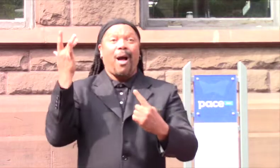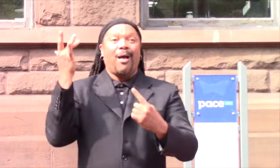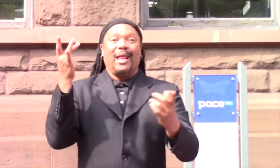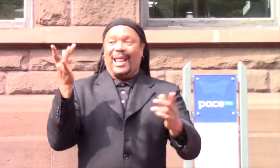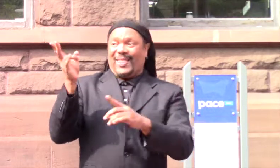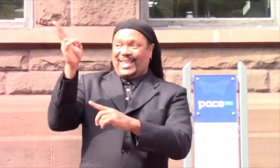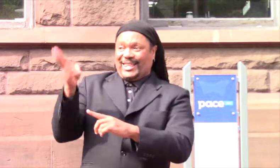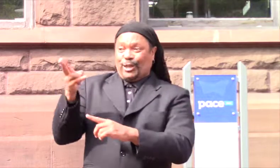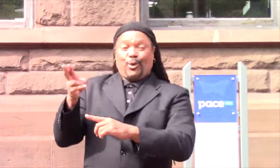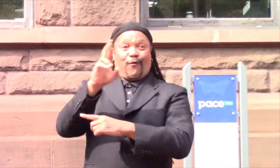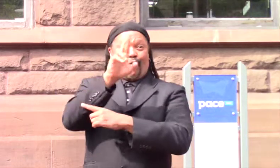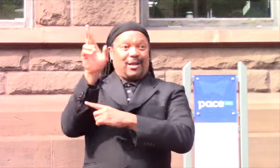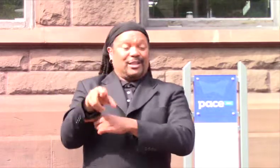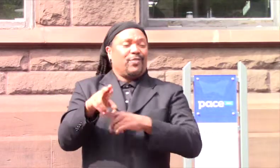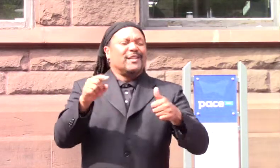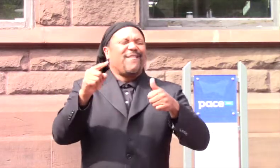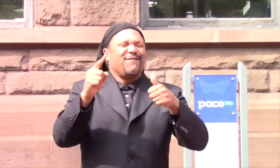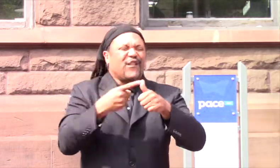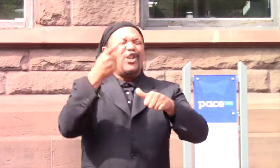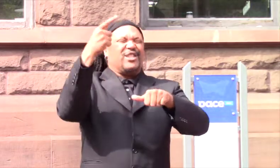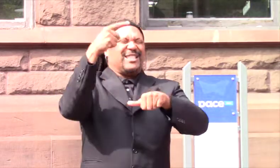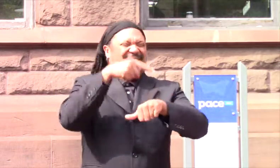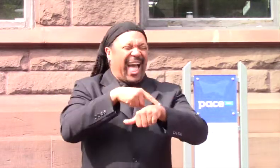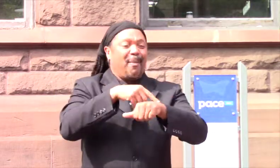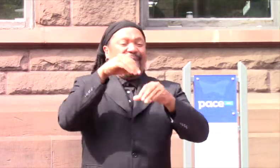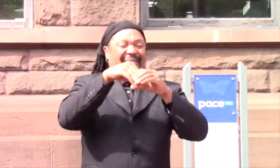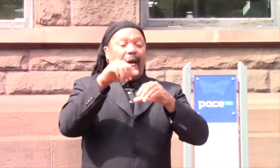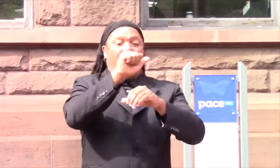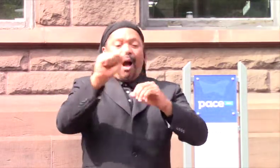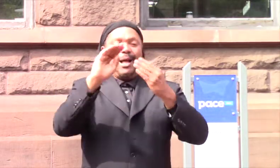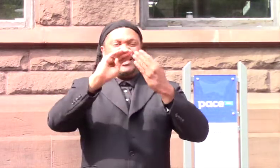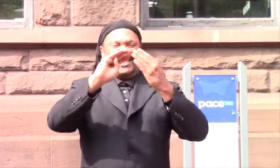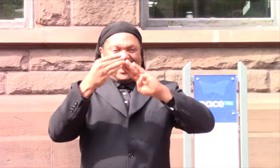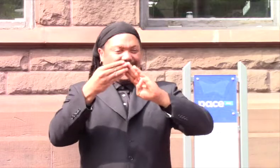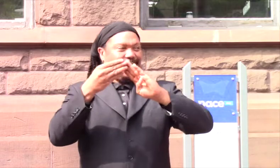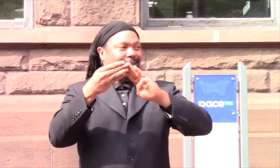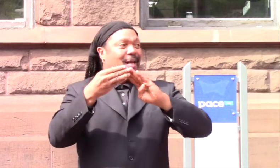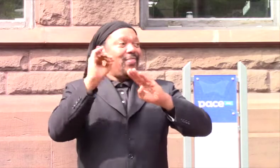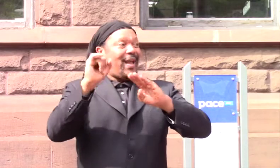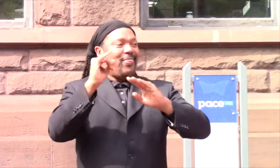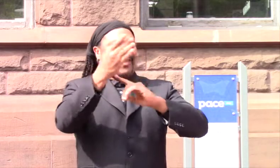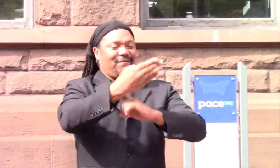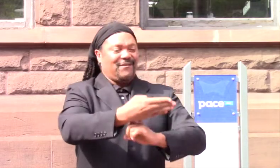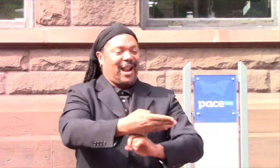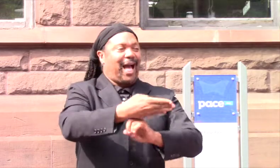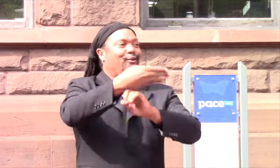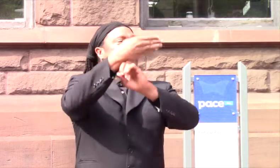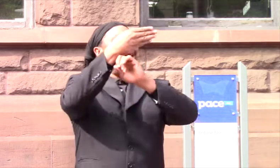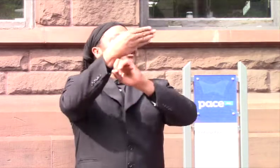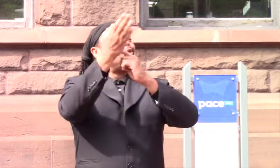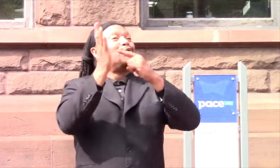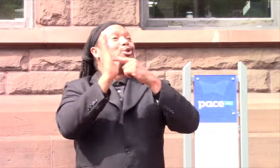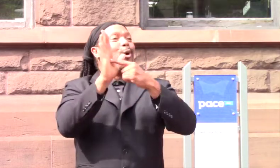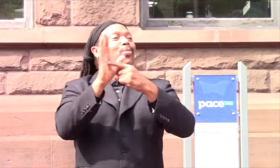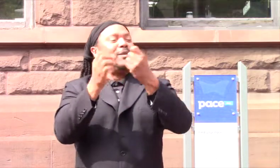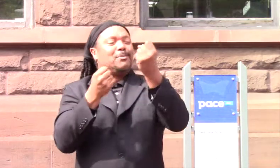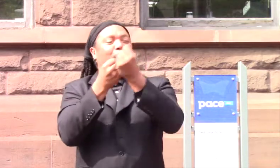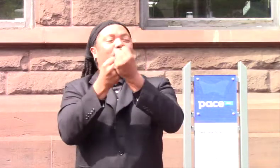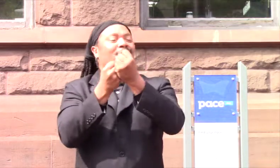make this a special thing. It's a history of Rochester. It's a history of It's a history of community. It's a flag has been raised